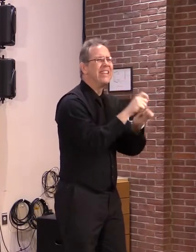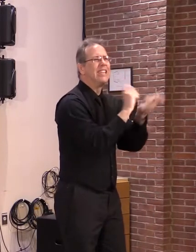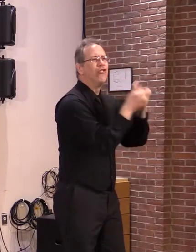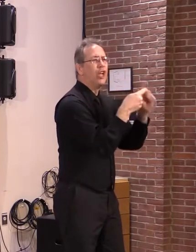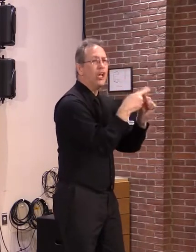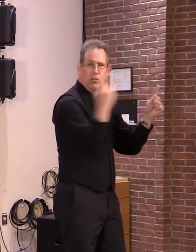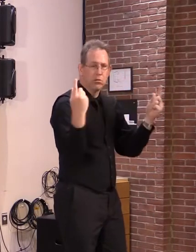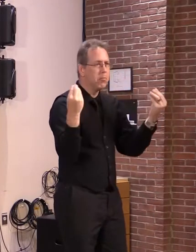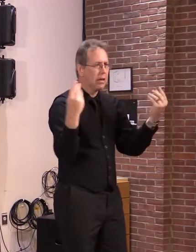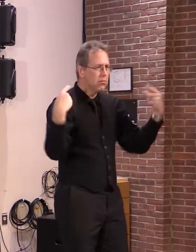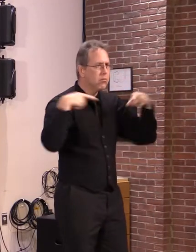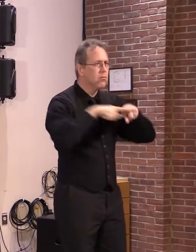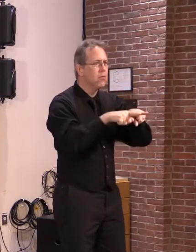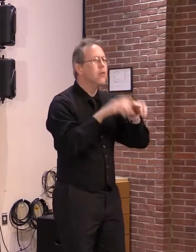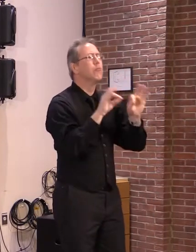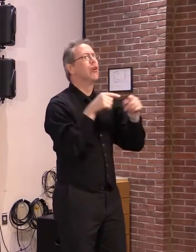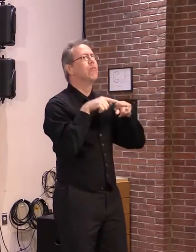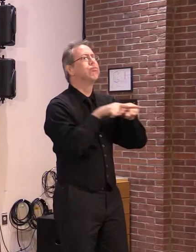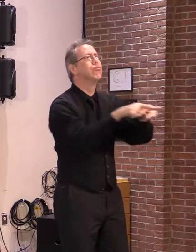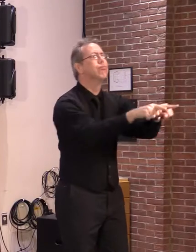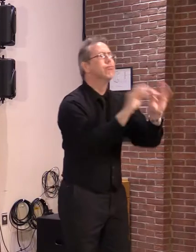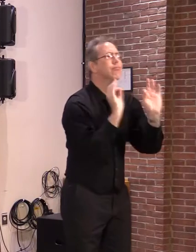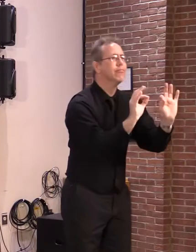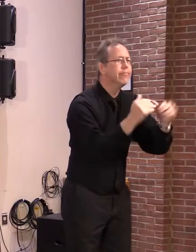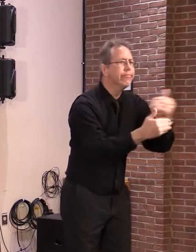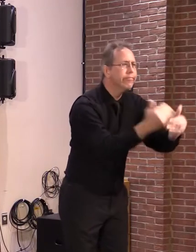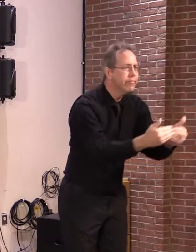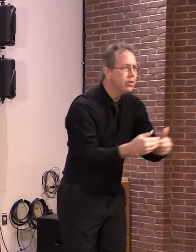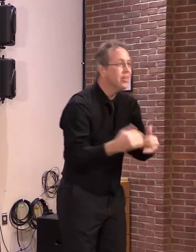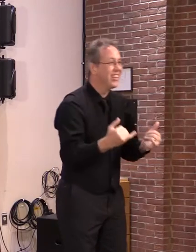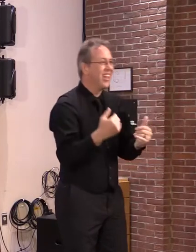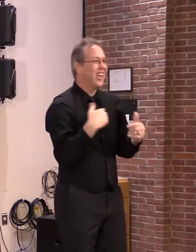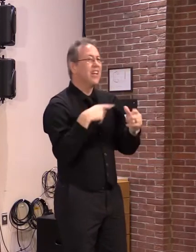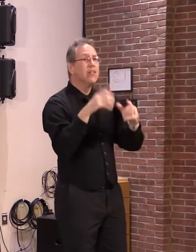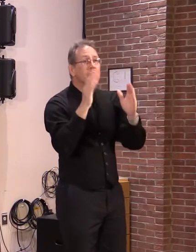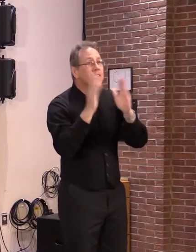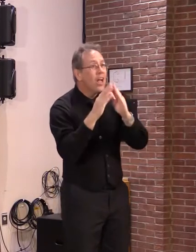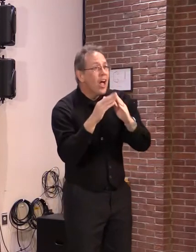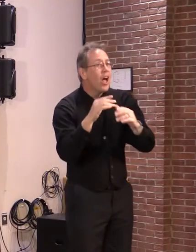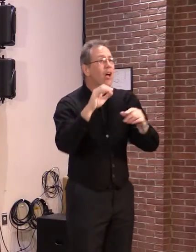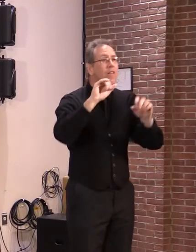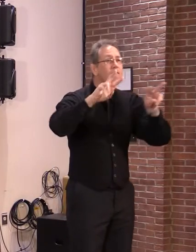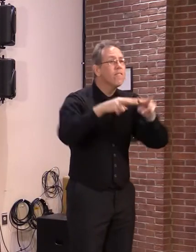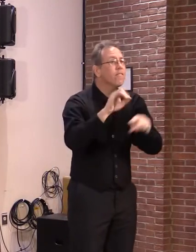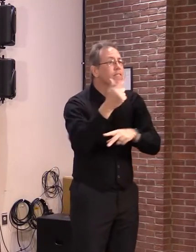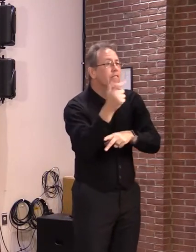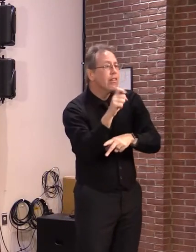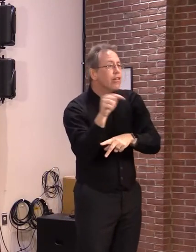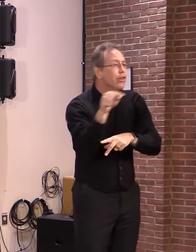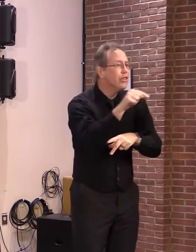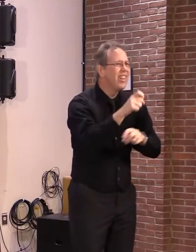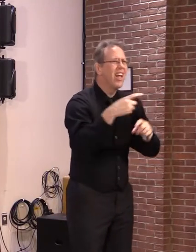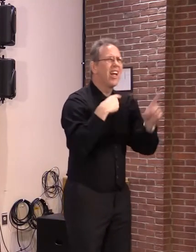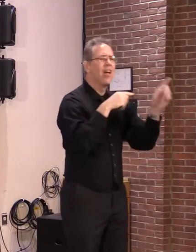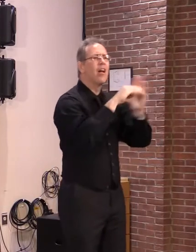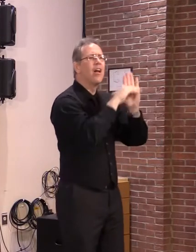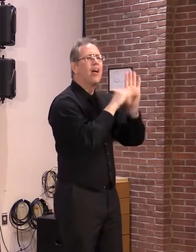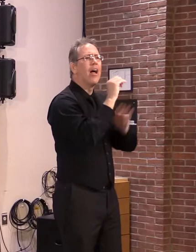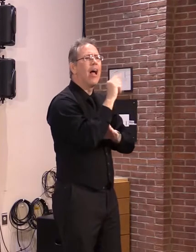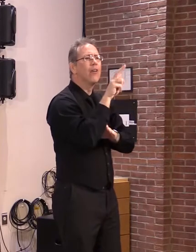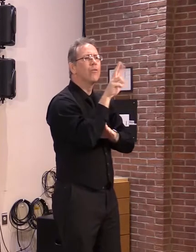That's why I propose exempting downtown and village centers, the places where we want growth to happen,